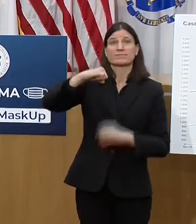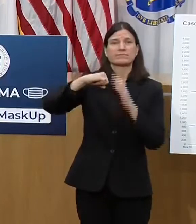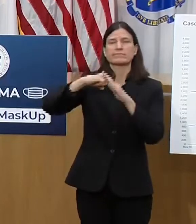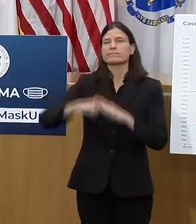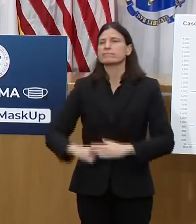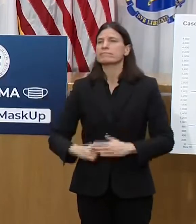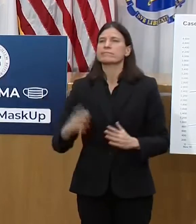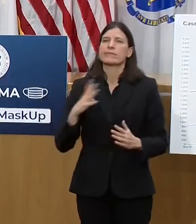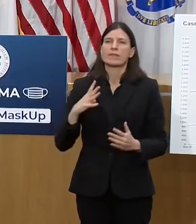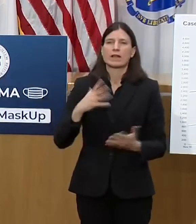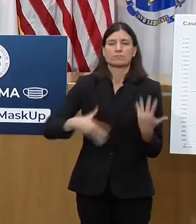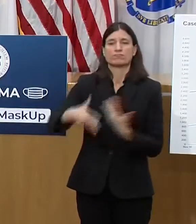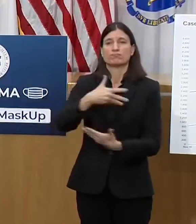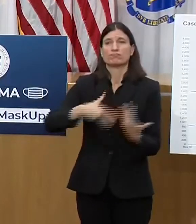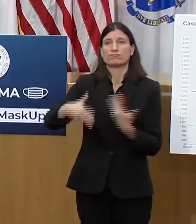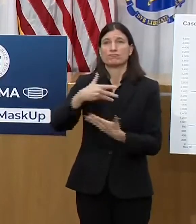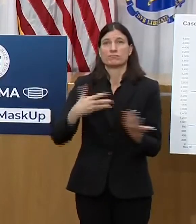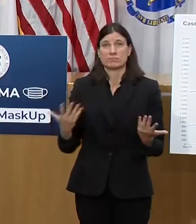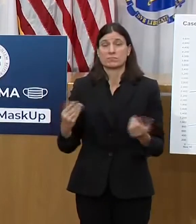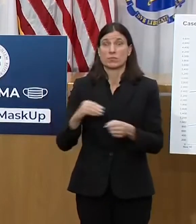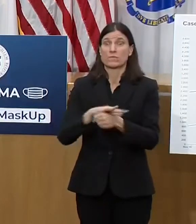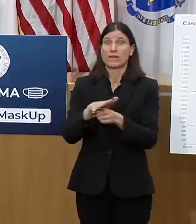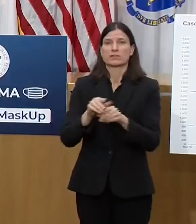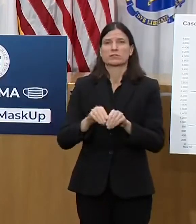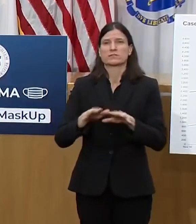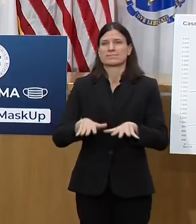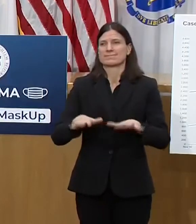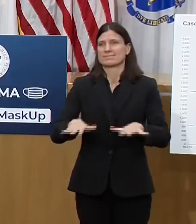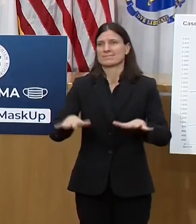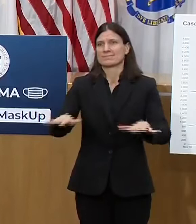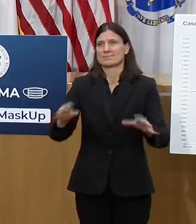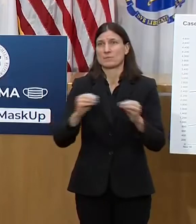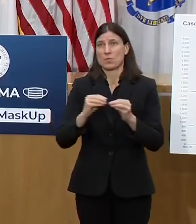over Thanksgiving in Massachusetts, it clearly did.